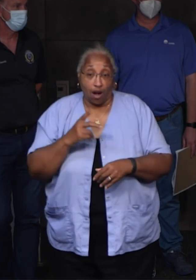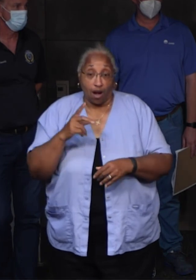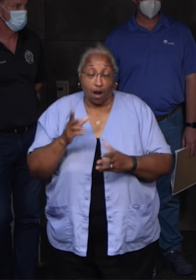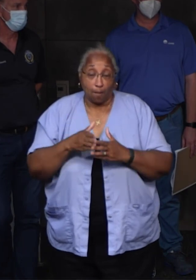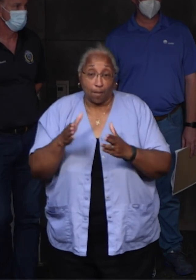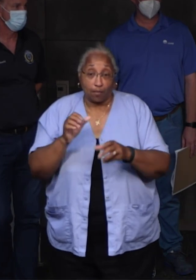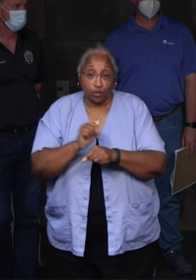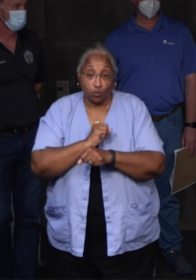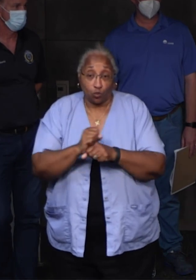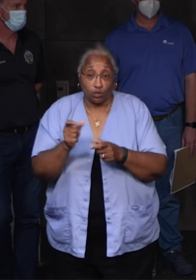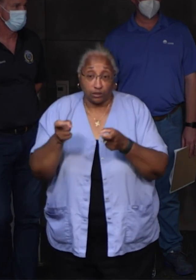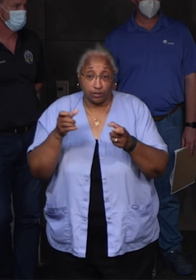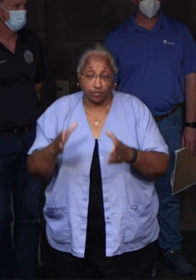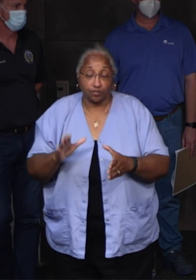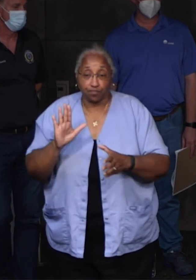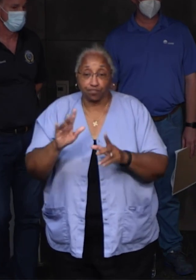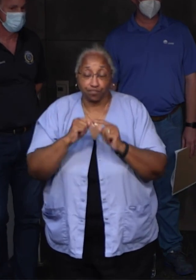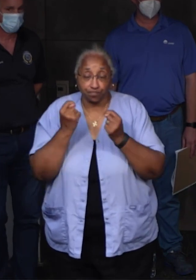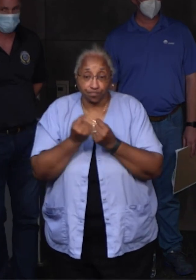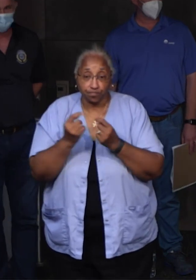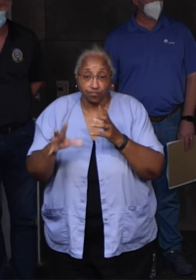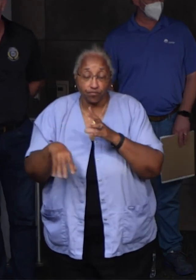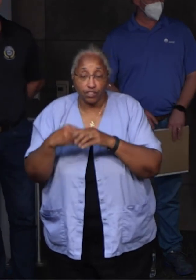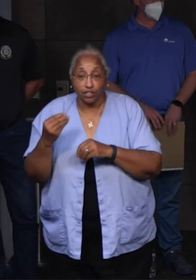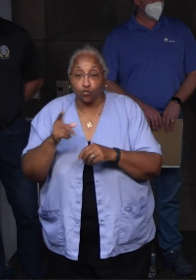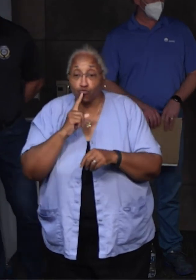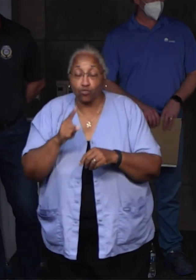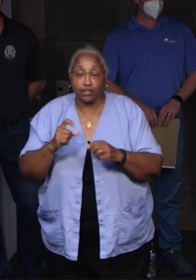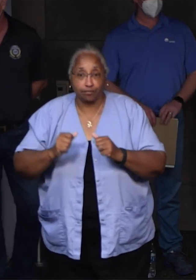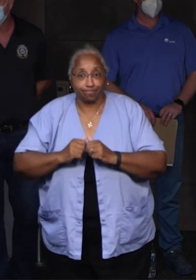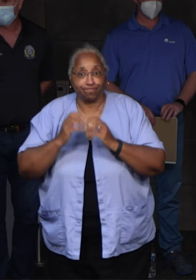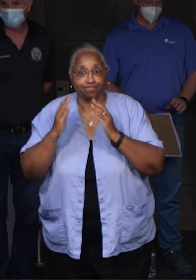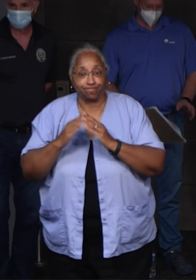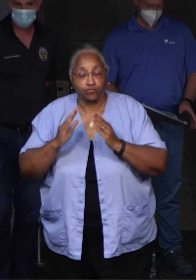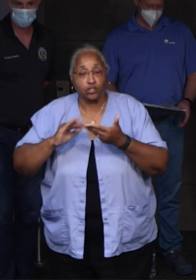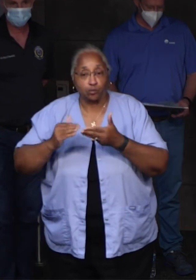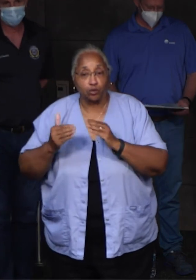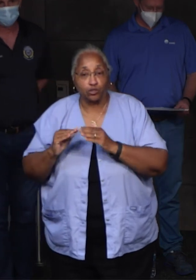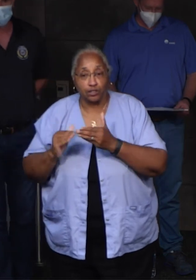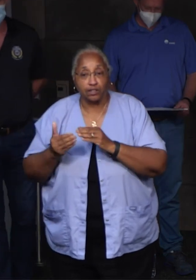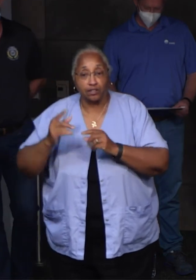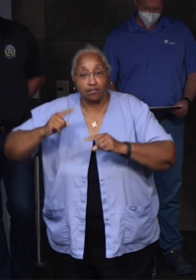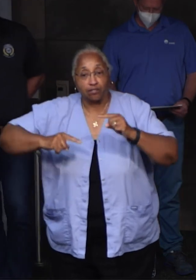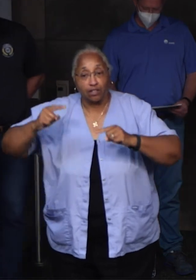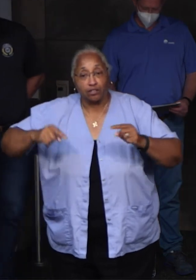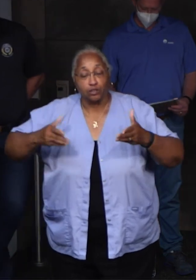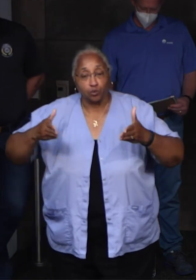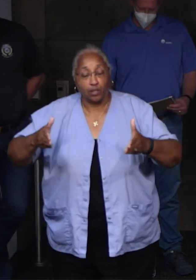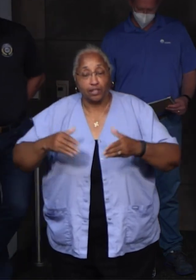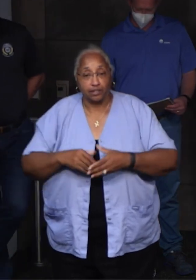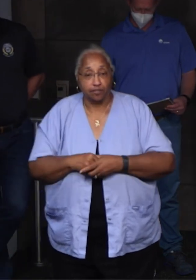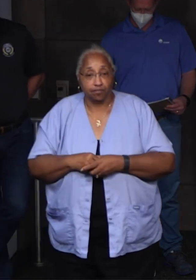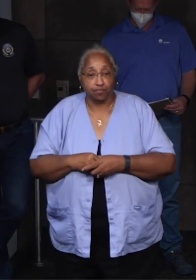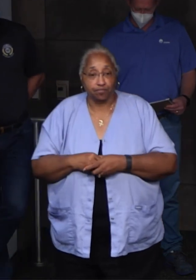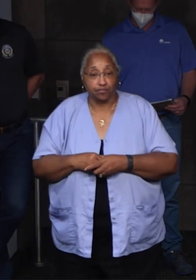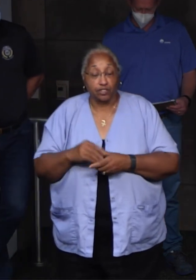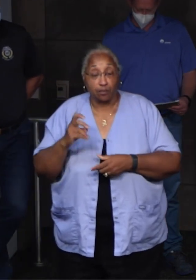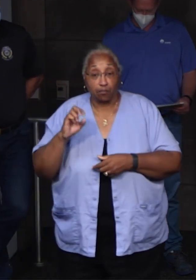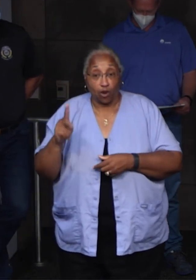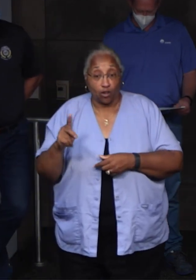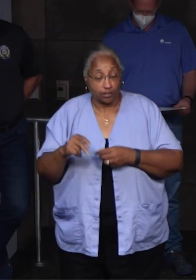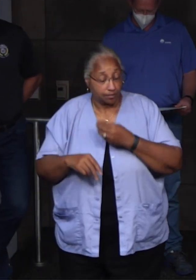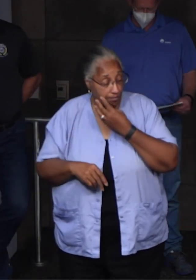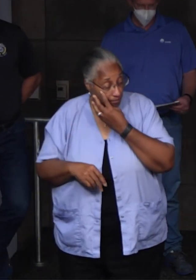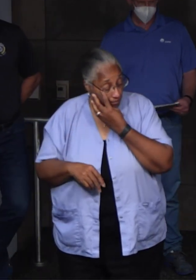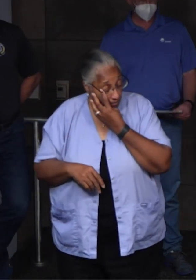His teams have been out really restoring this community in all all sorts of ways. So Mark Drews.